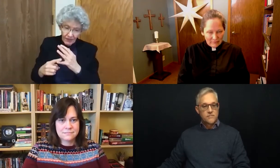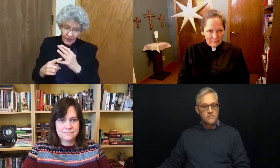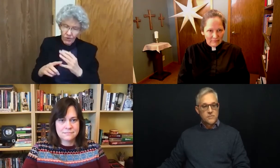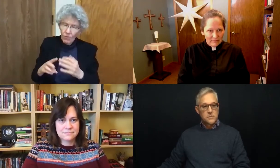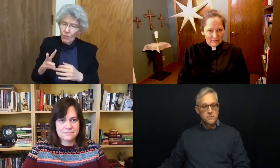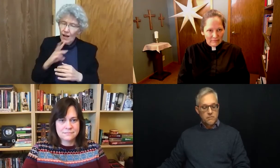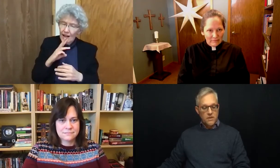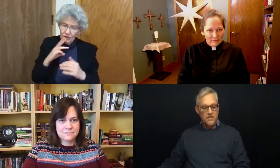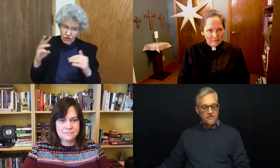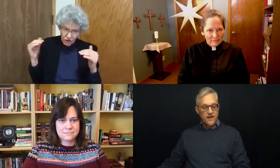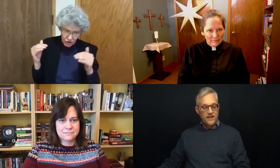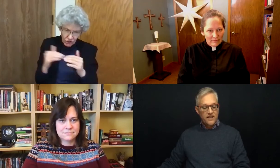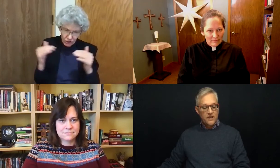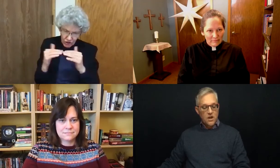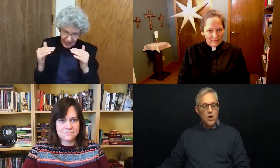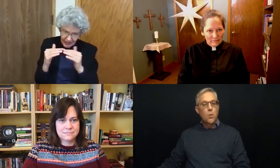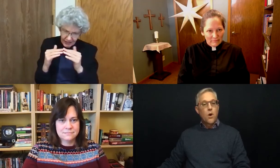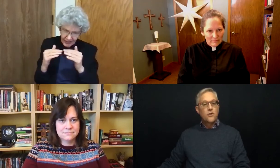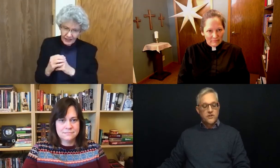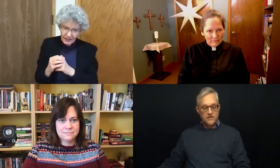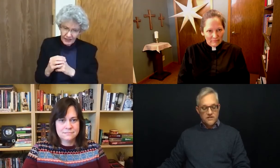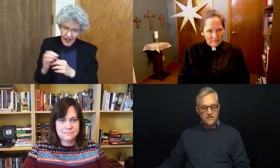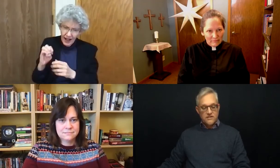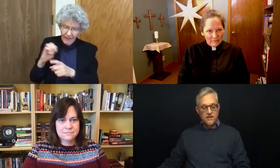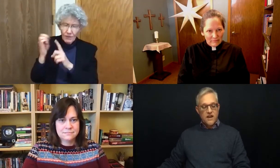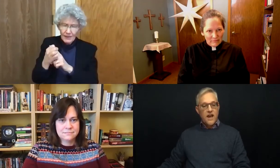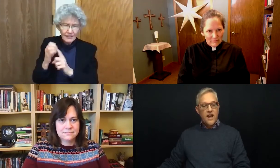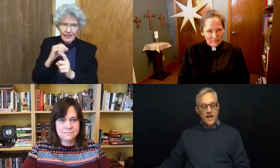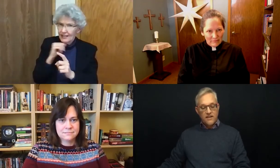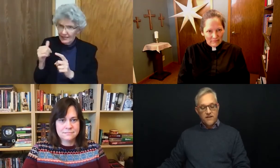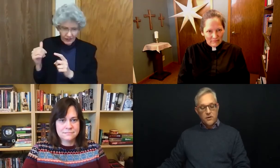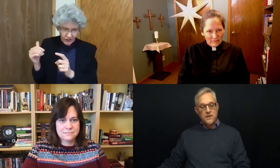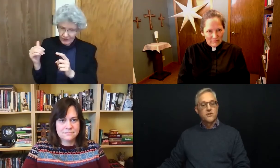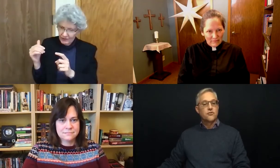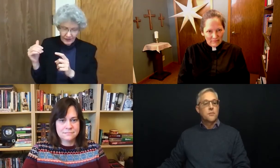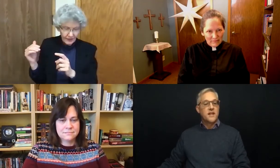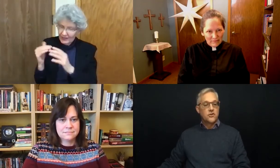And then finally, water justice and environmental discrimination.